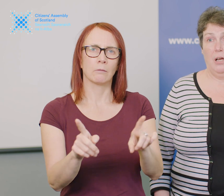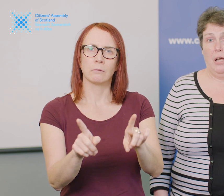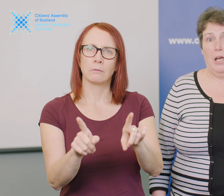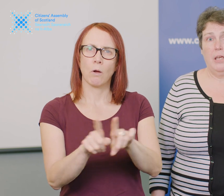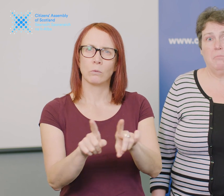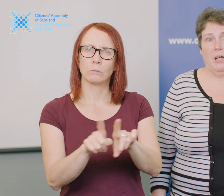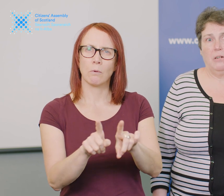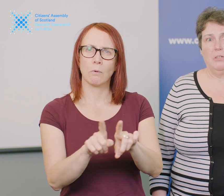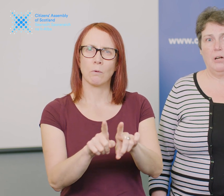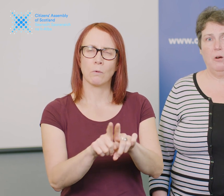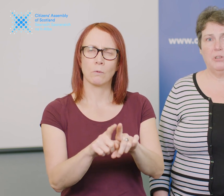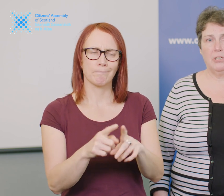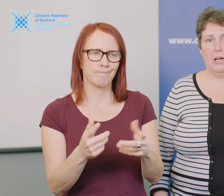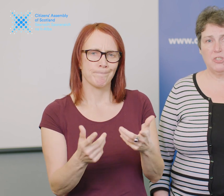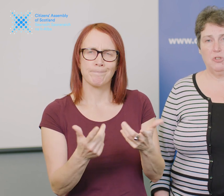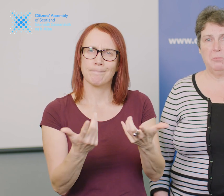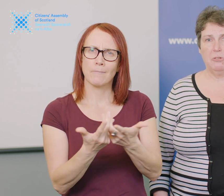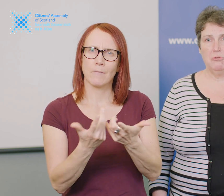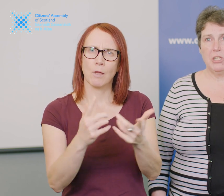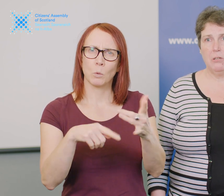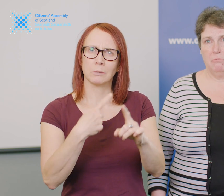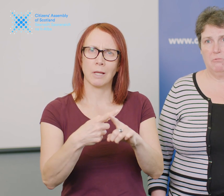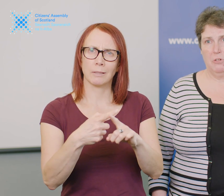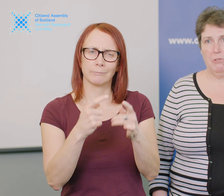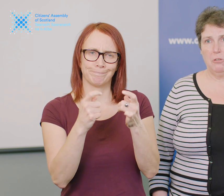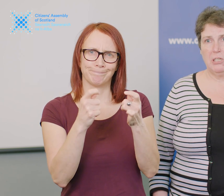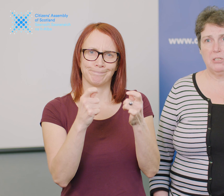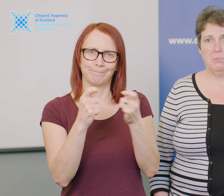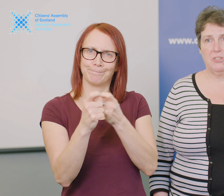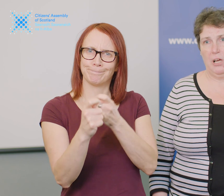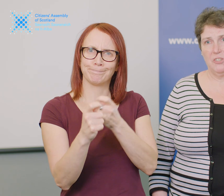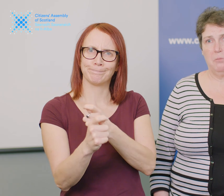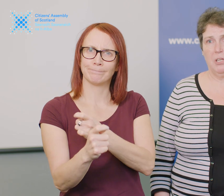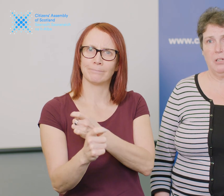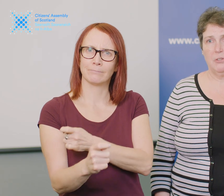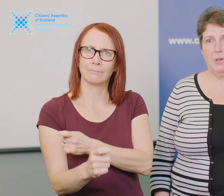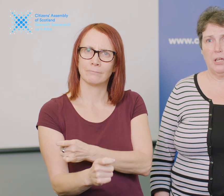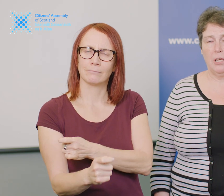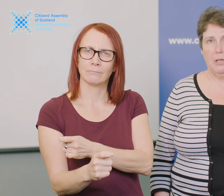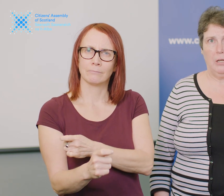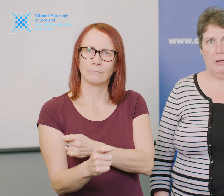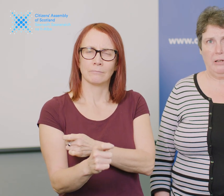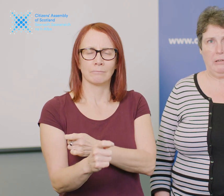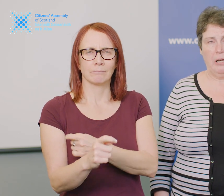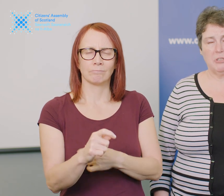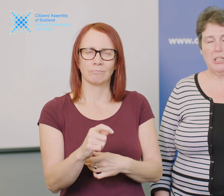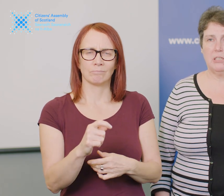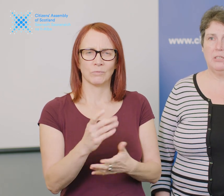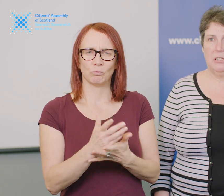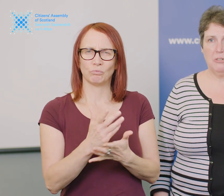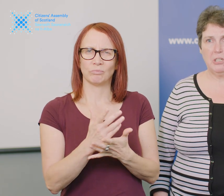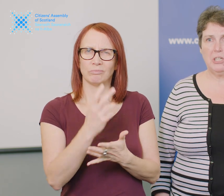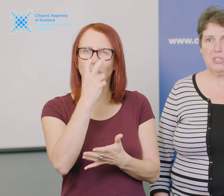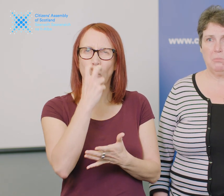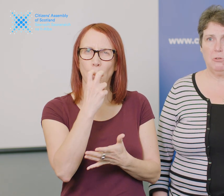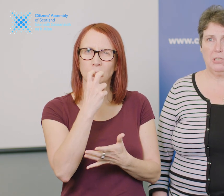how the tax could be re-evaluated because it has not been, it's very outdated